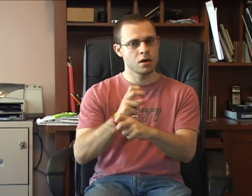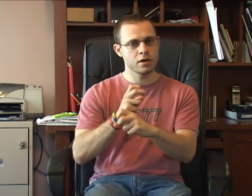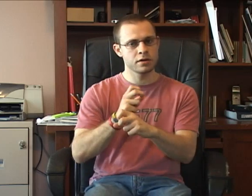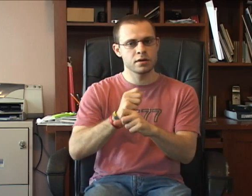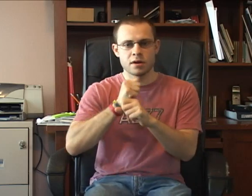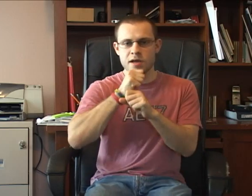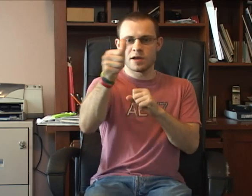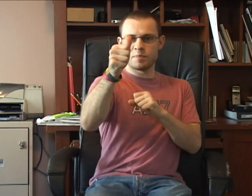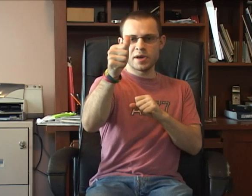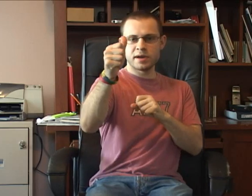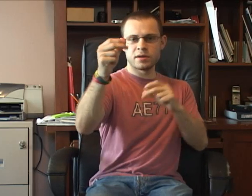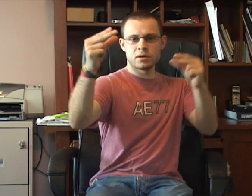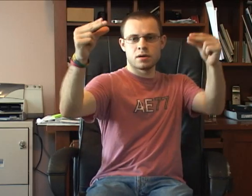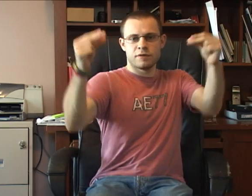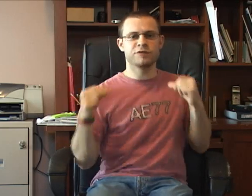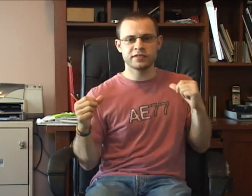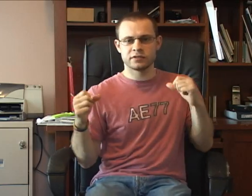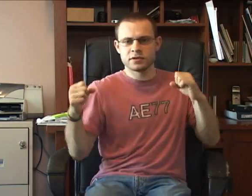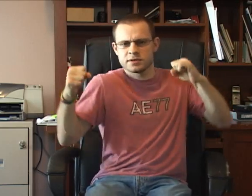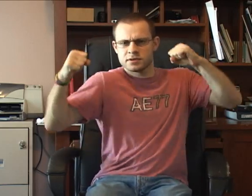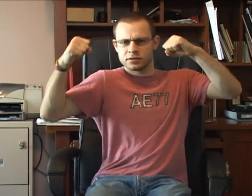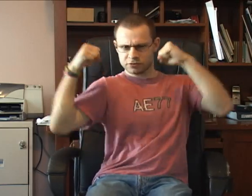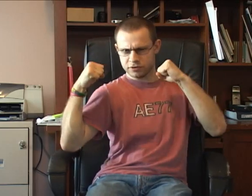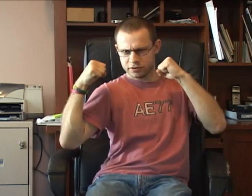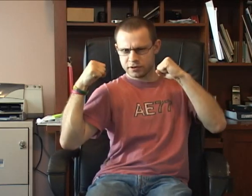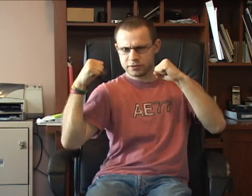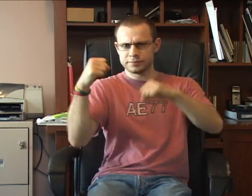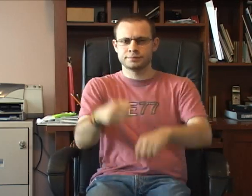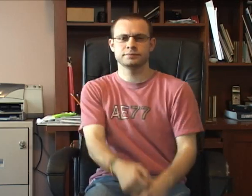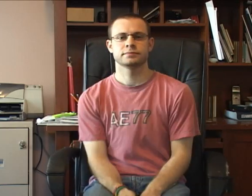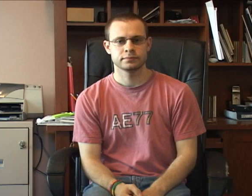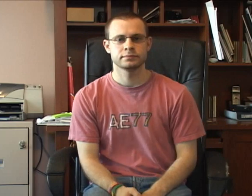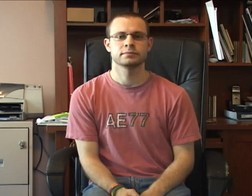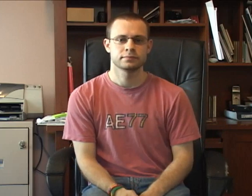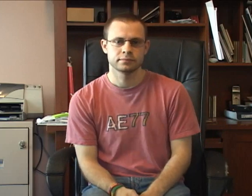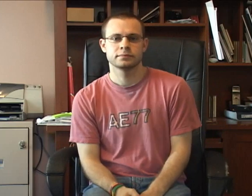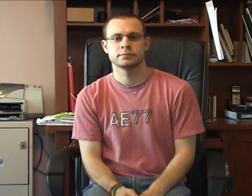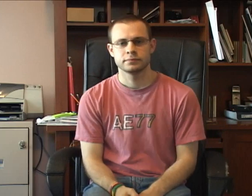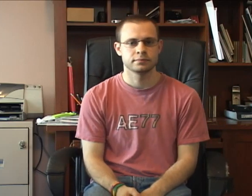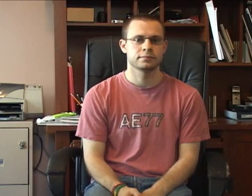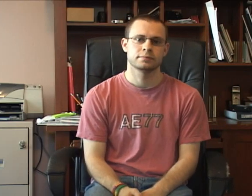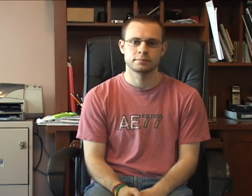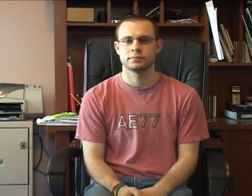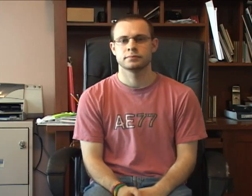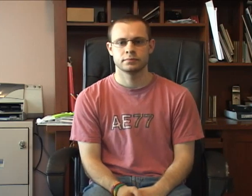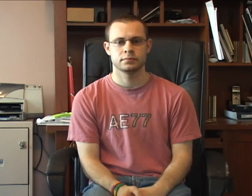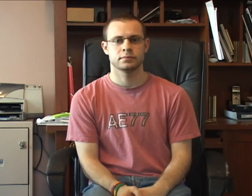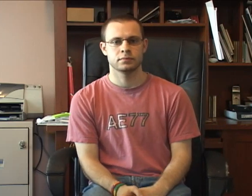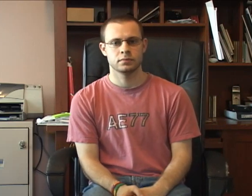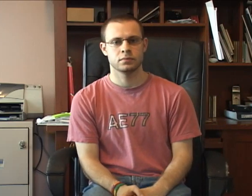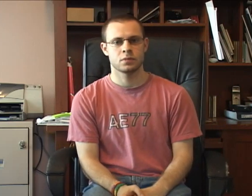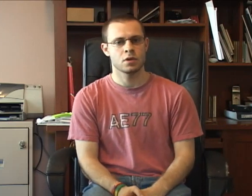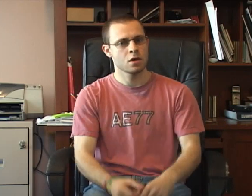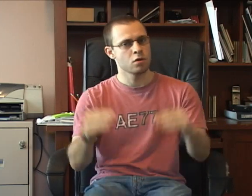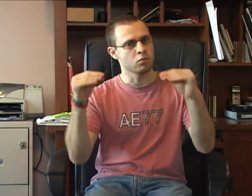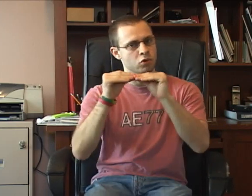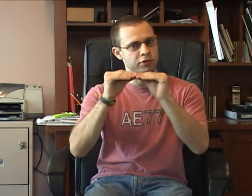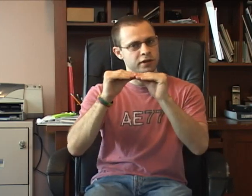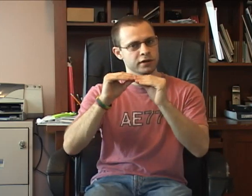Harder, better, faster, stronger, more than